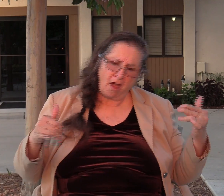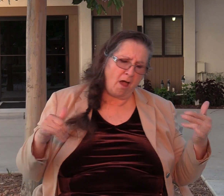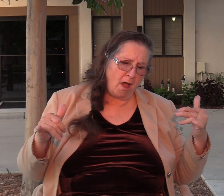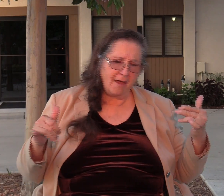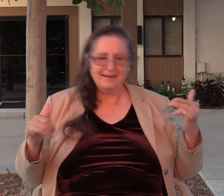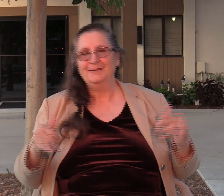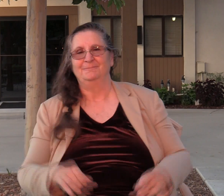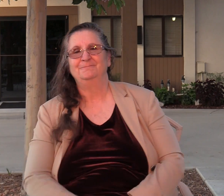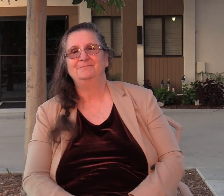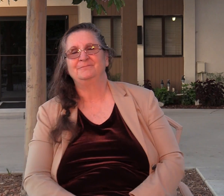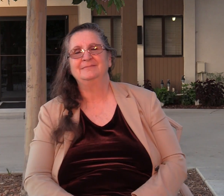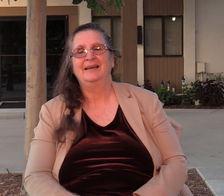Verse 28,